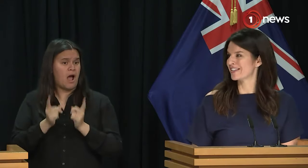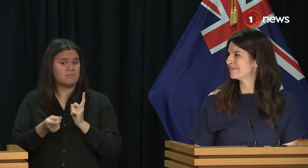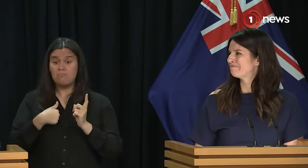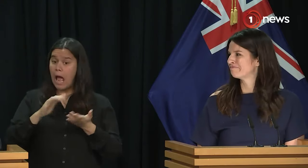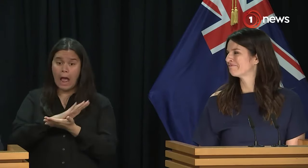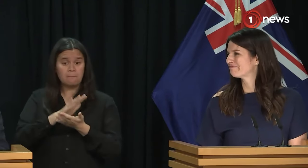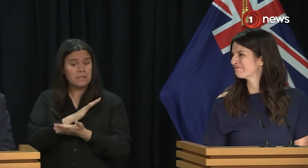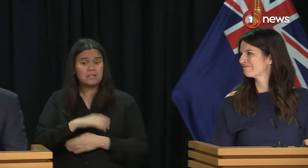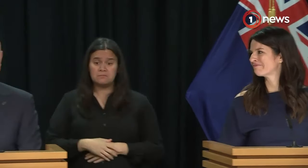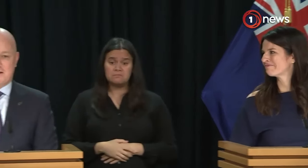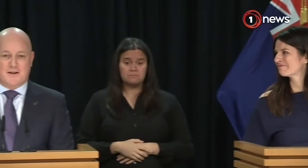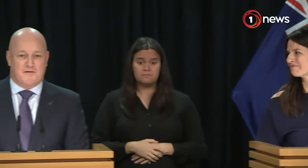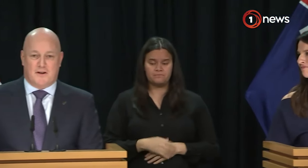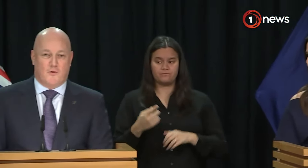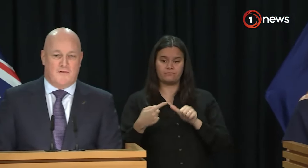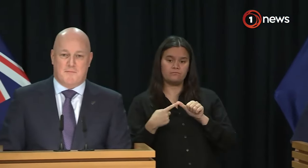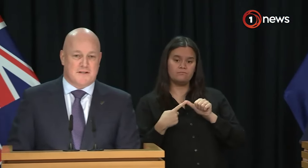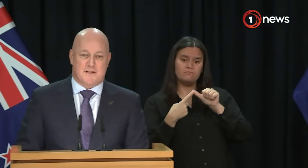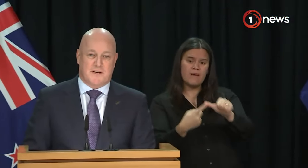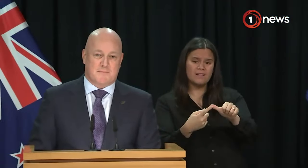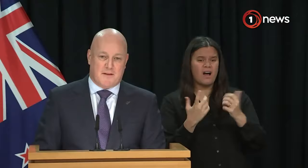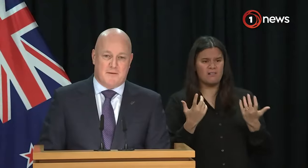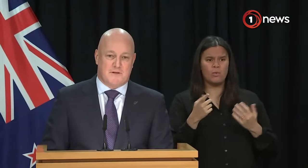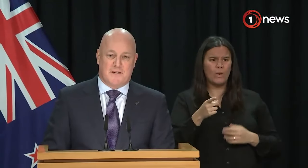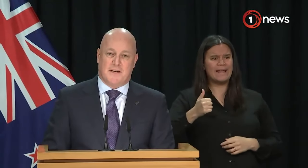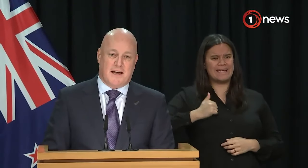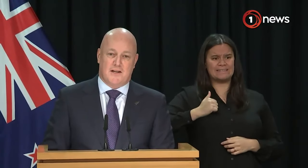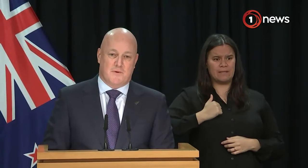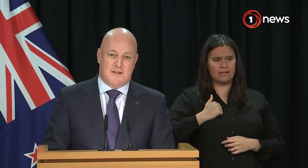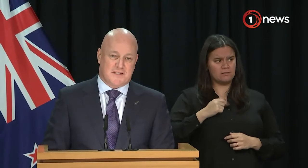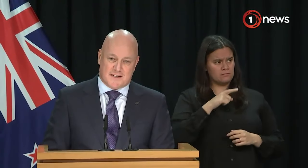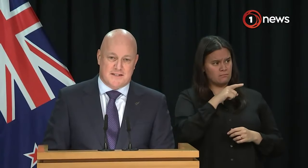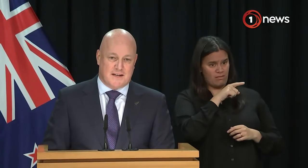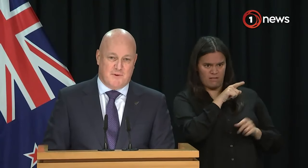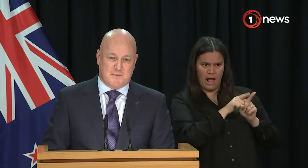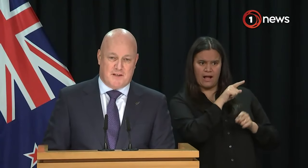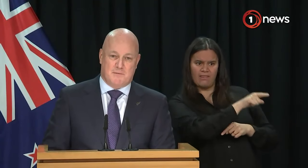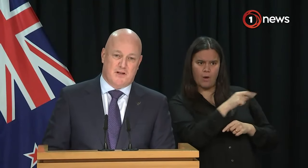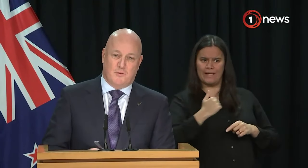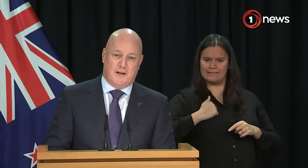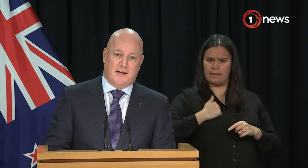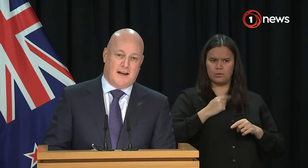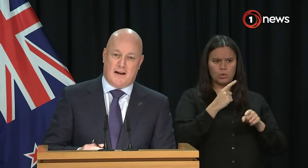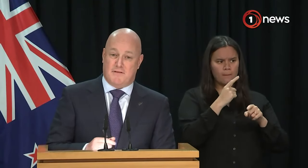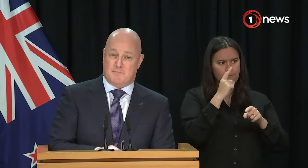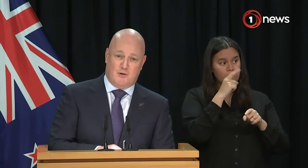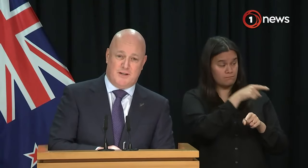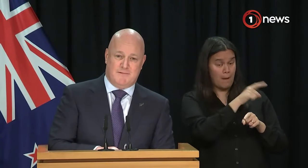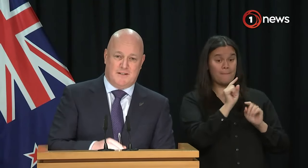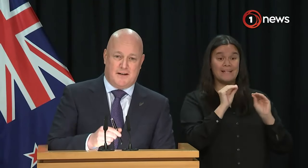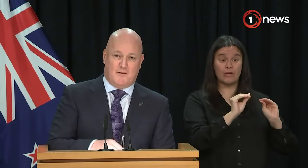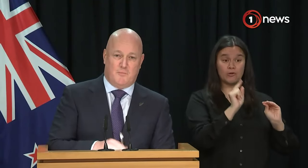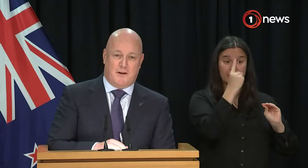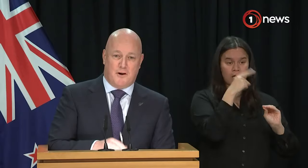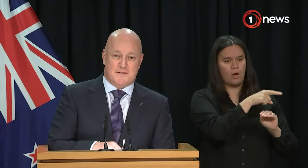happy to do that. And I have to say, that is an expectation that we've set on all of our ministers. We expect them to be engaged with their sectors, and we expect them to be talking and out of this